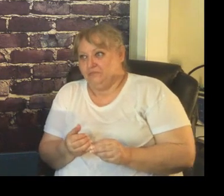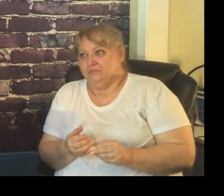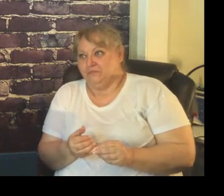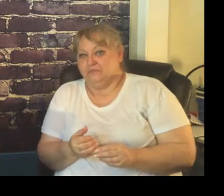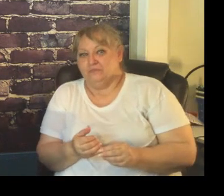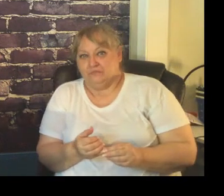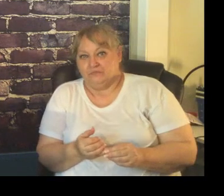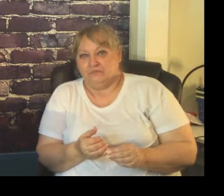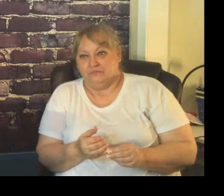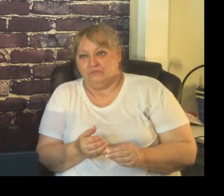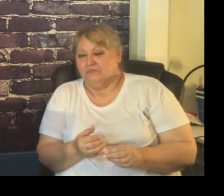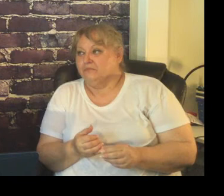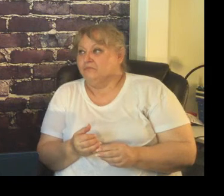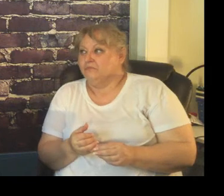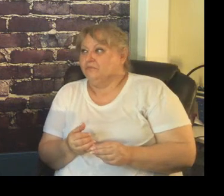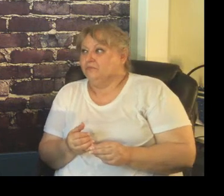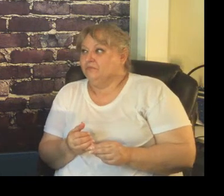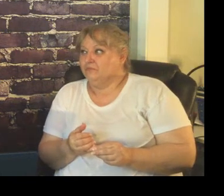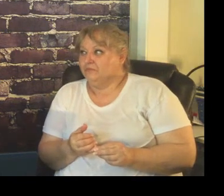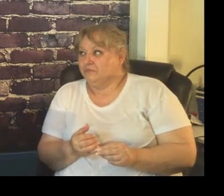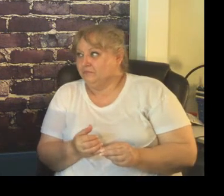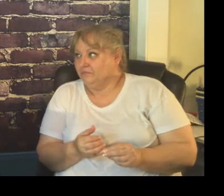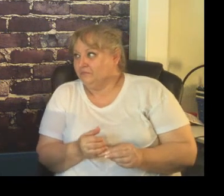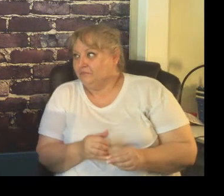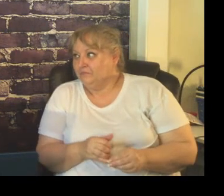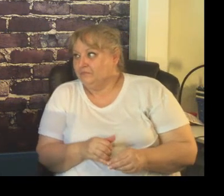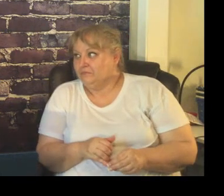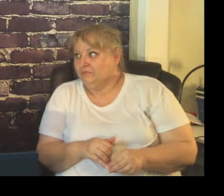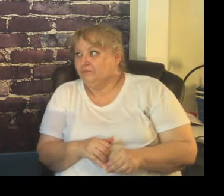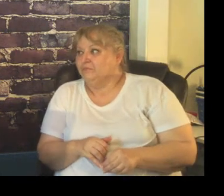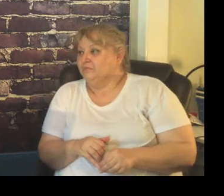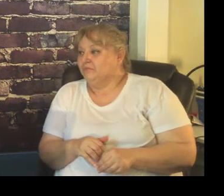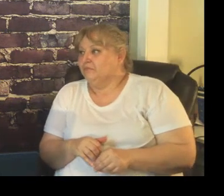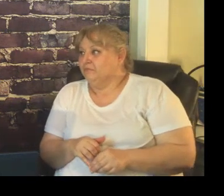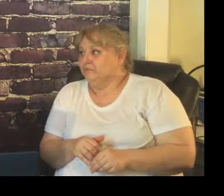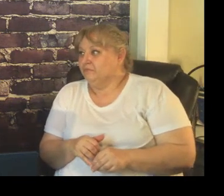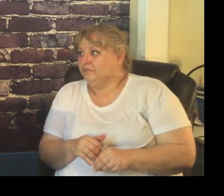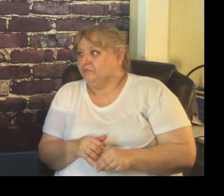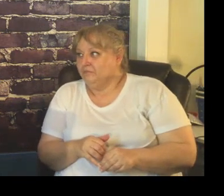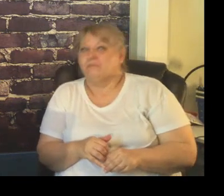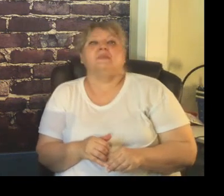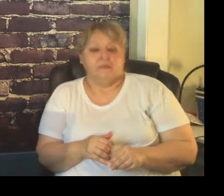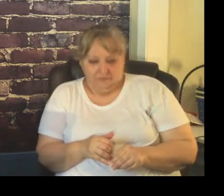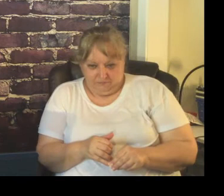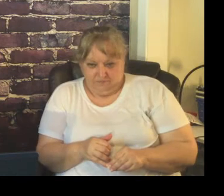do as soon as they walk in the door because most districts if they're anything like ours we have to stand at the door and greet the students